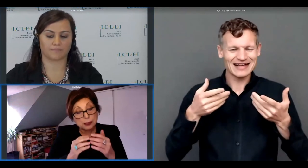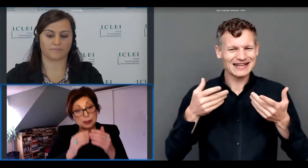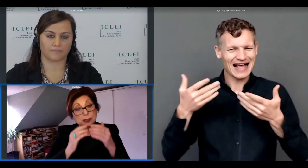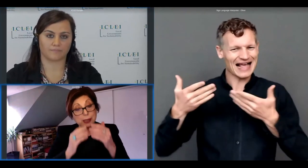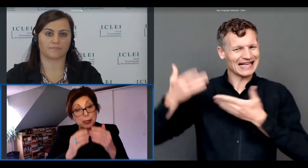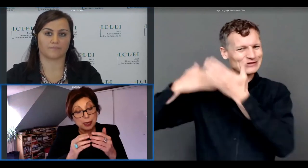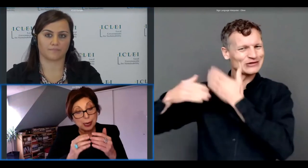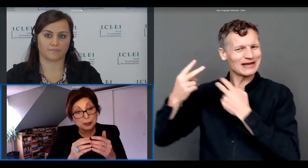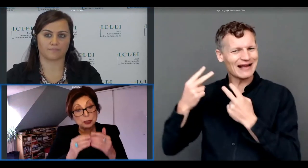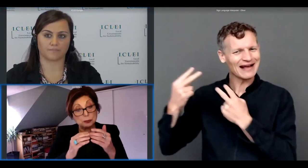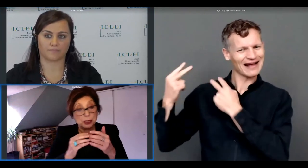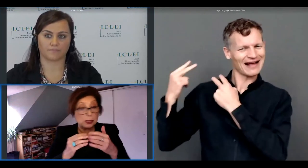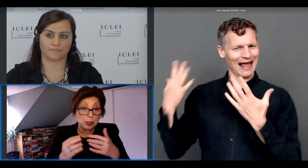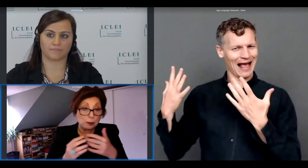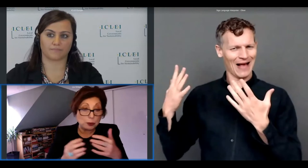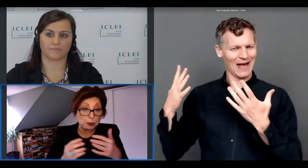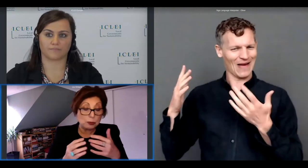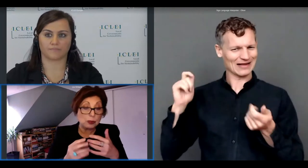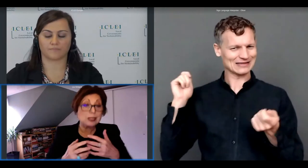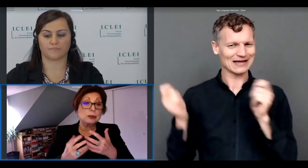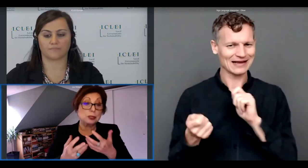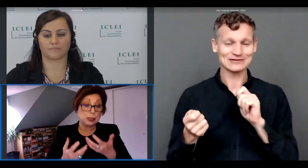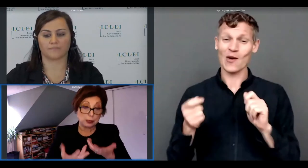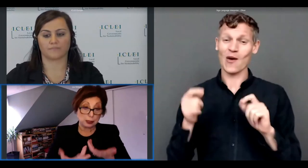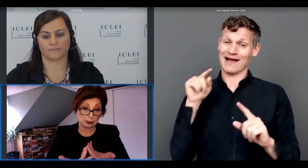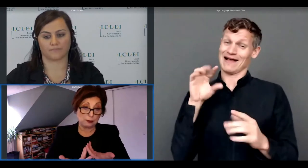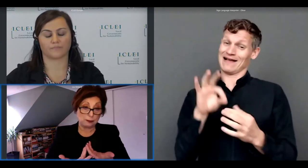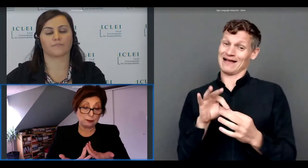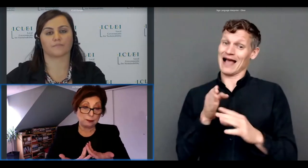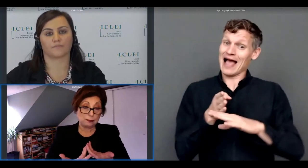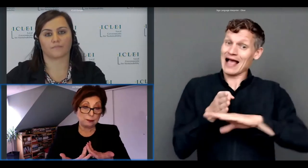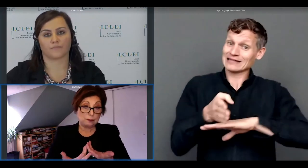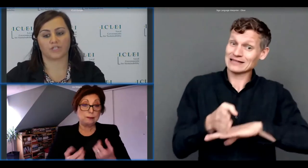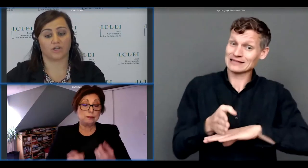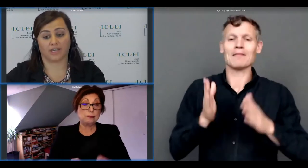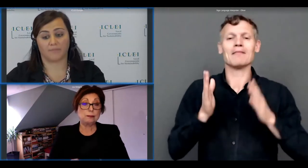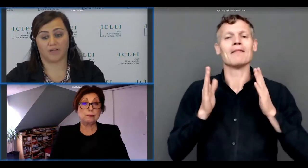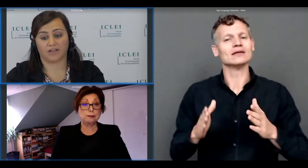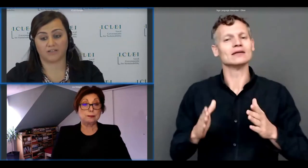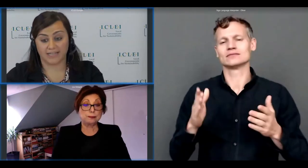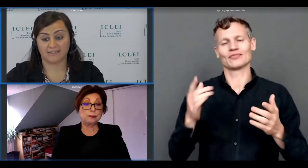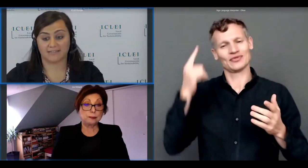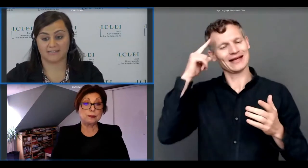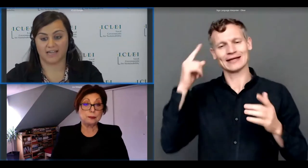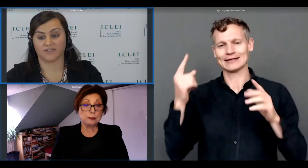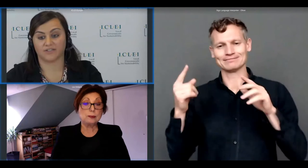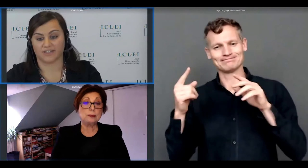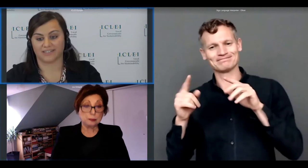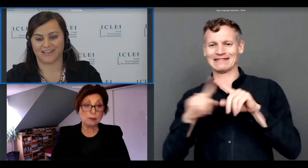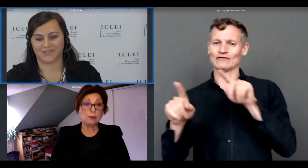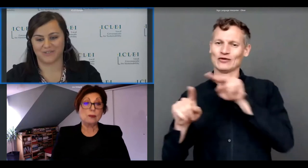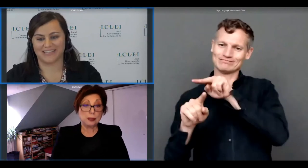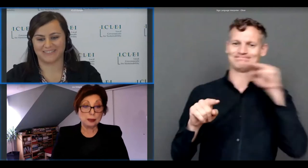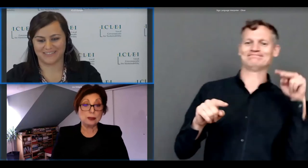access then has to be in my view reconsidered we're talking about a contested territory